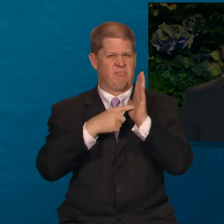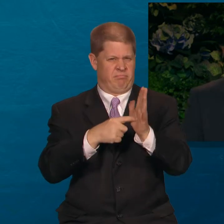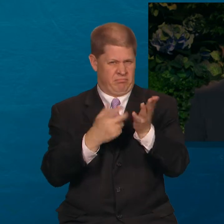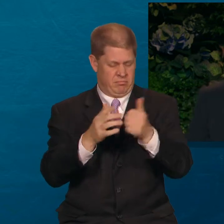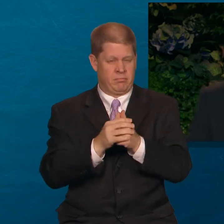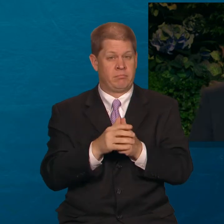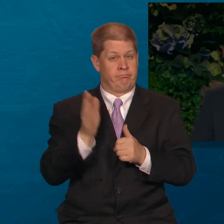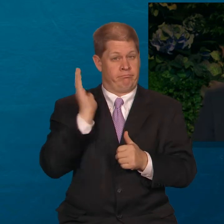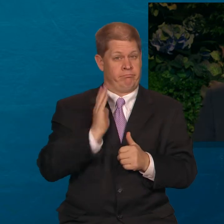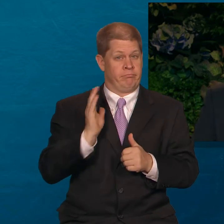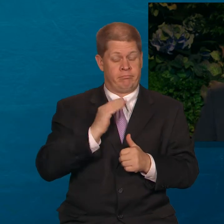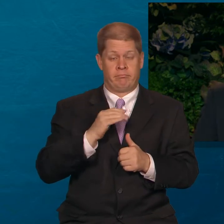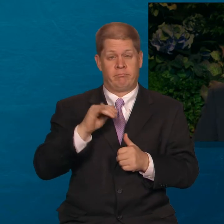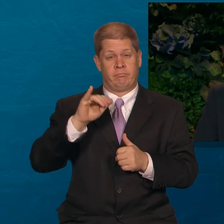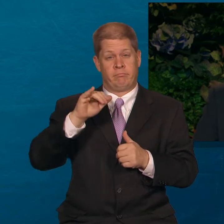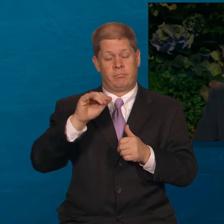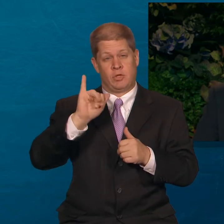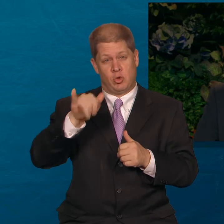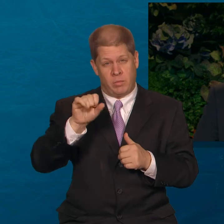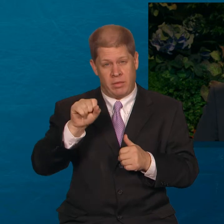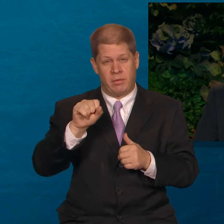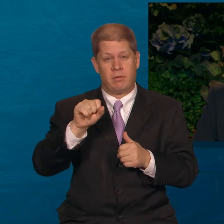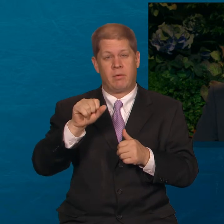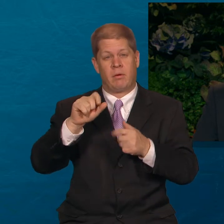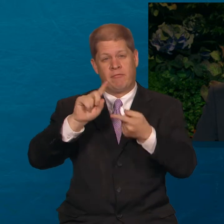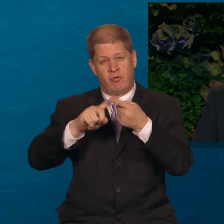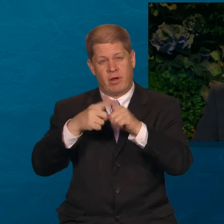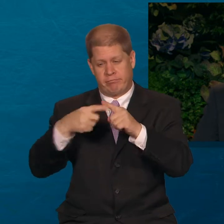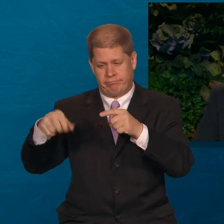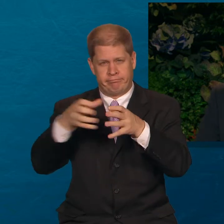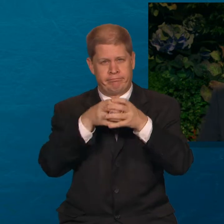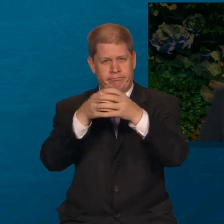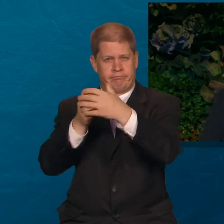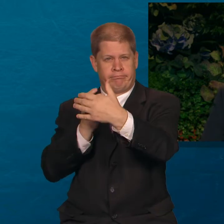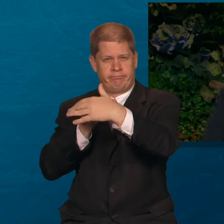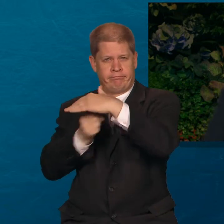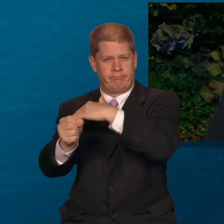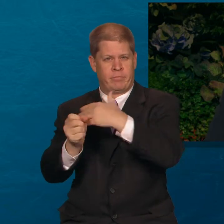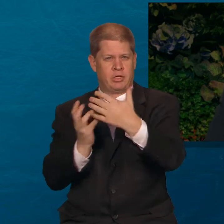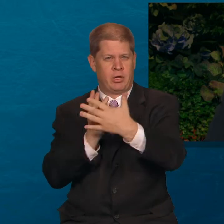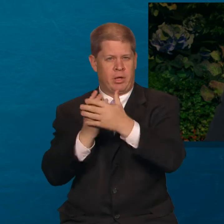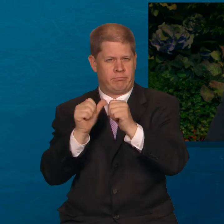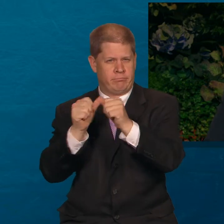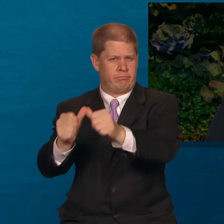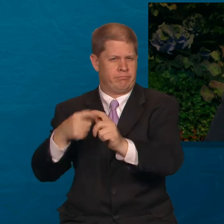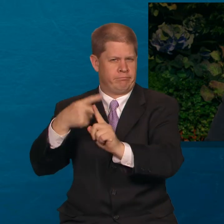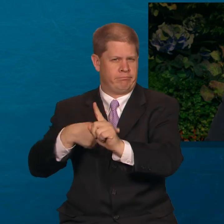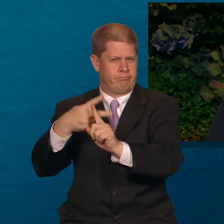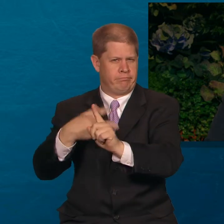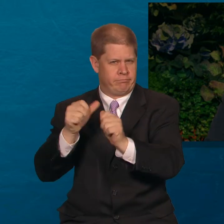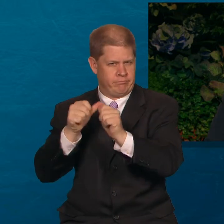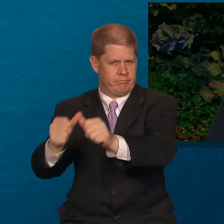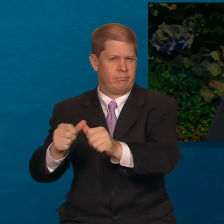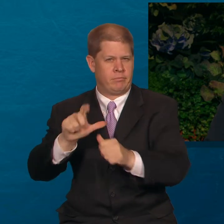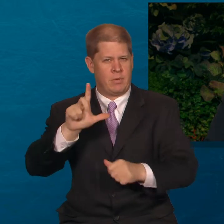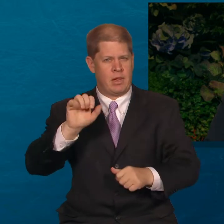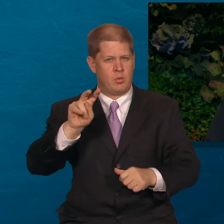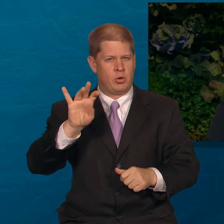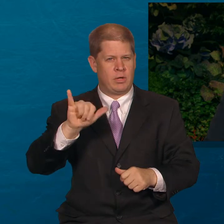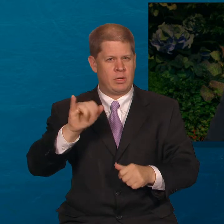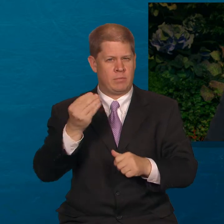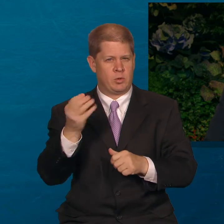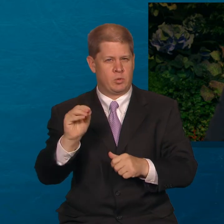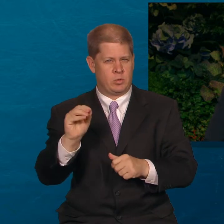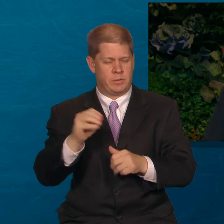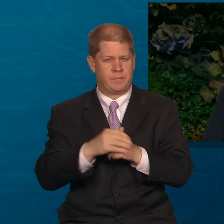The Prophet and several companions had been prisoners in Liberty, Missouri, for months. While suffering in jail, the Prophet